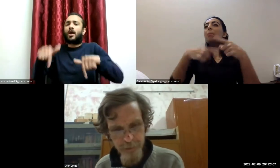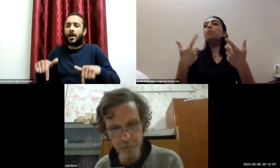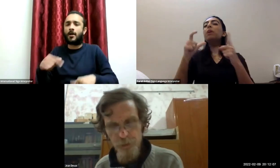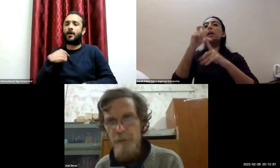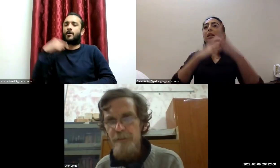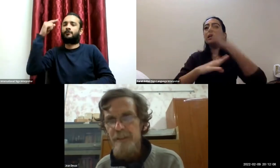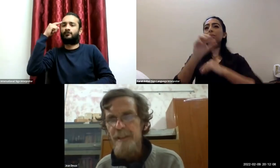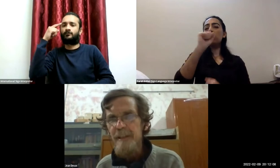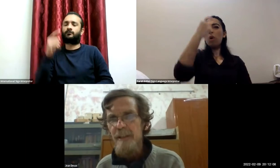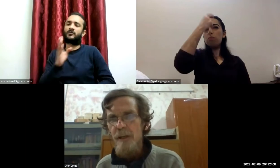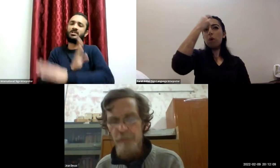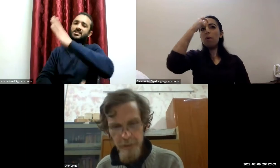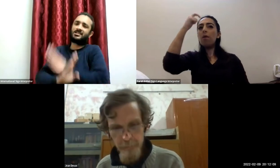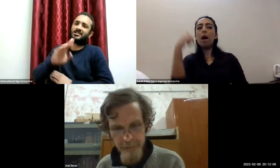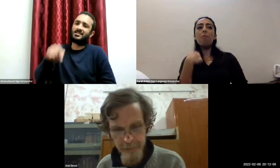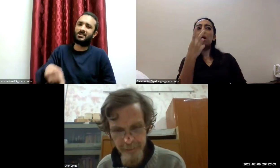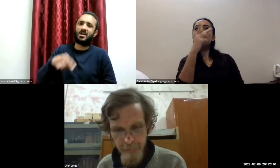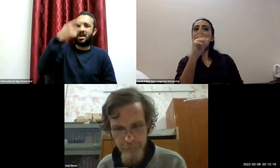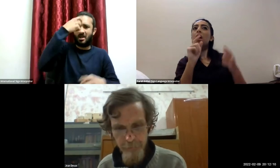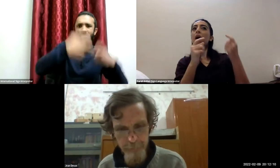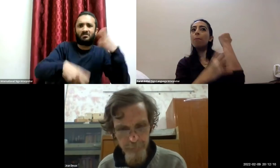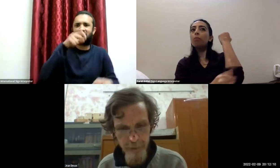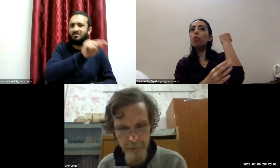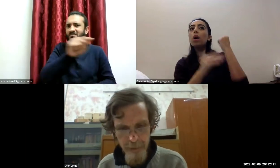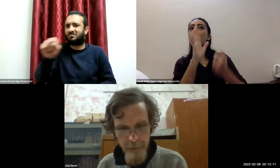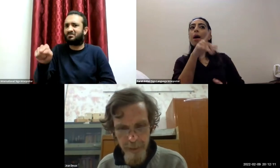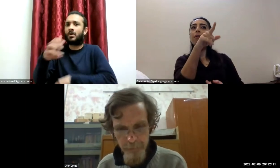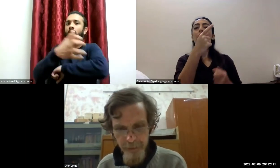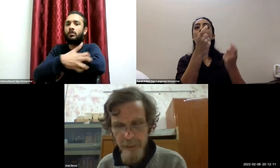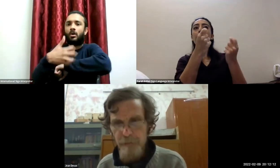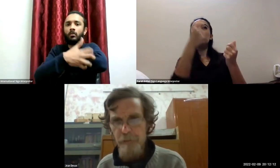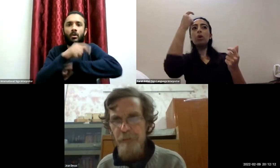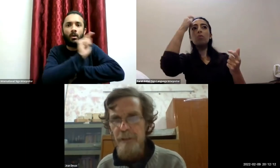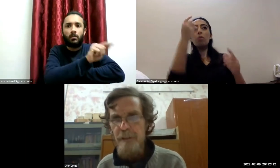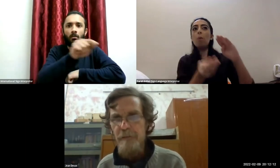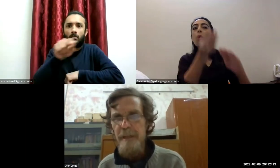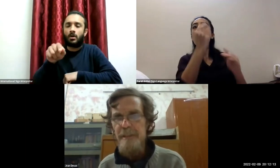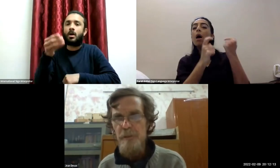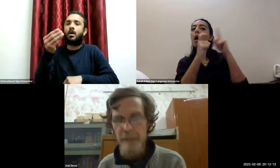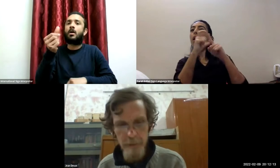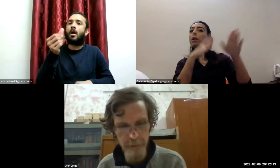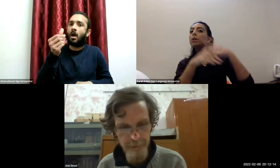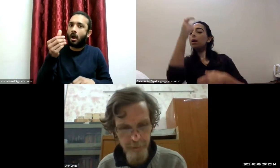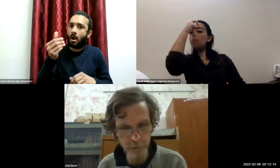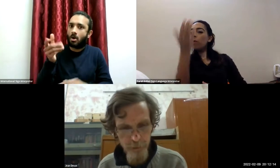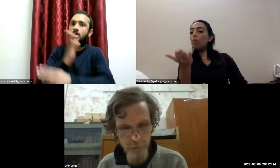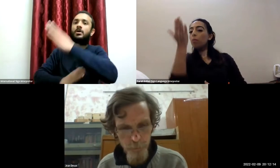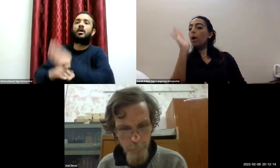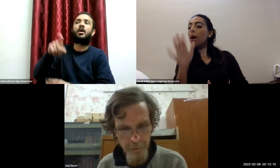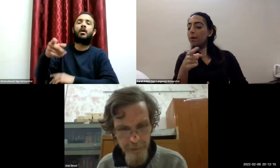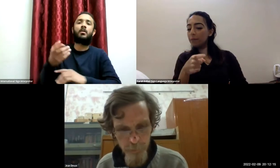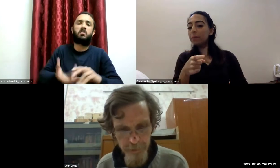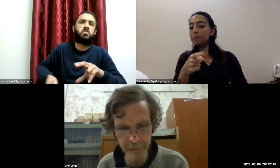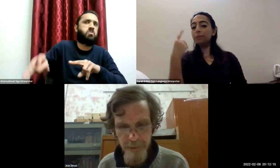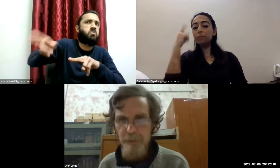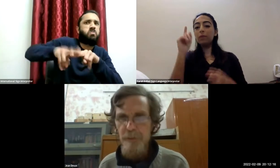our attention to the poverty of economics itself i am thinking of the failure of mainstream economics to